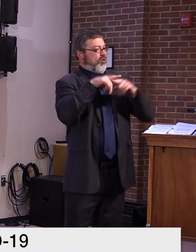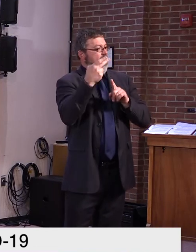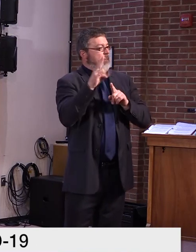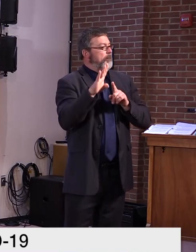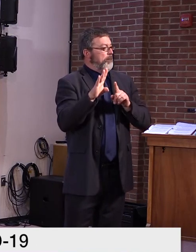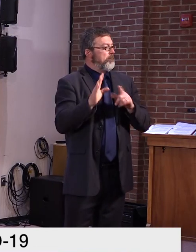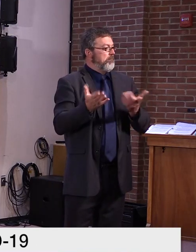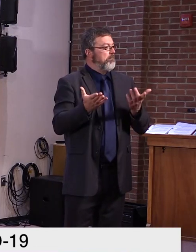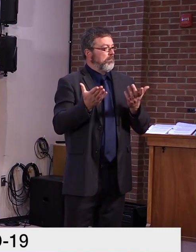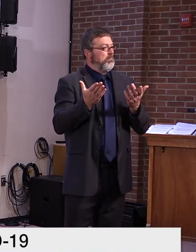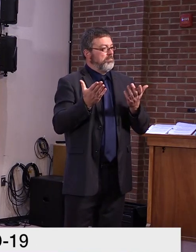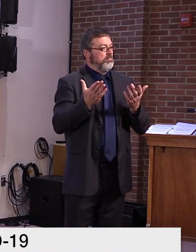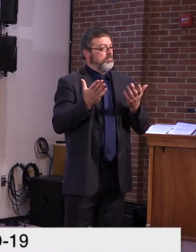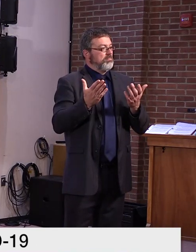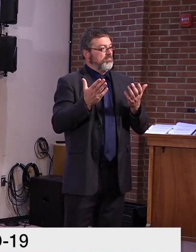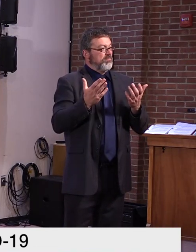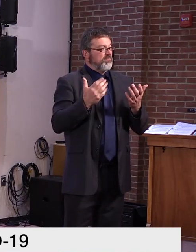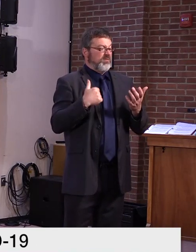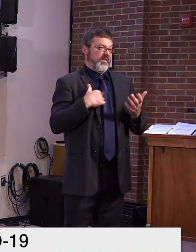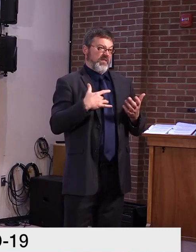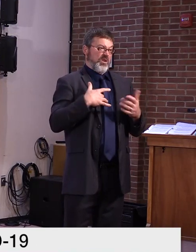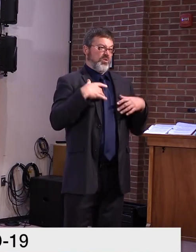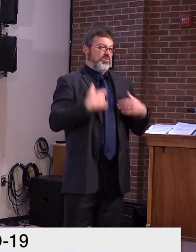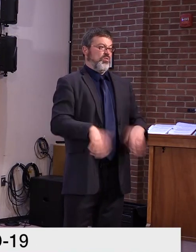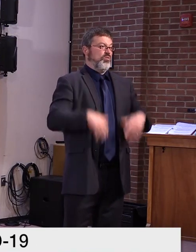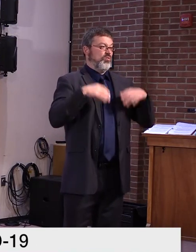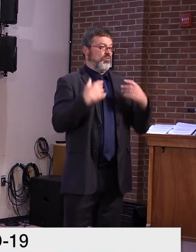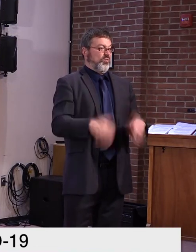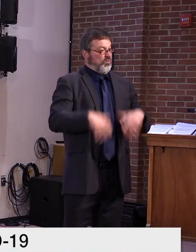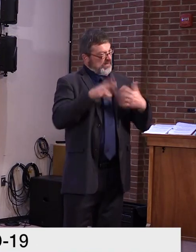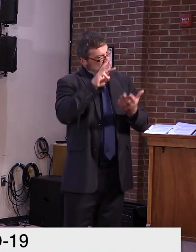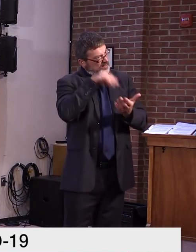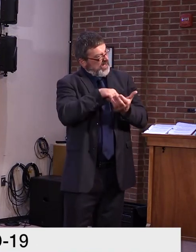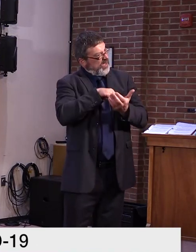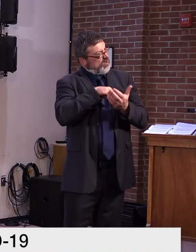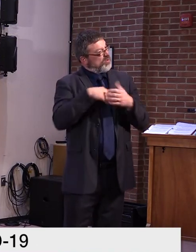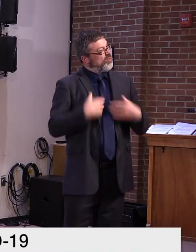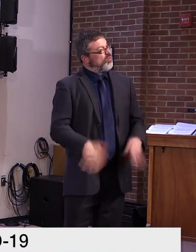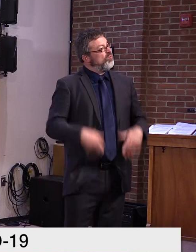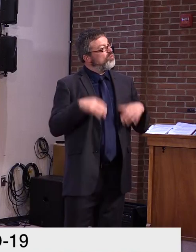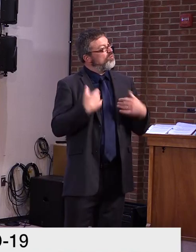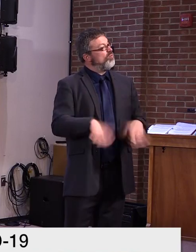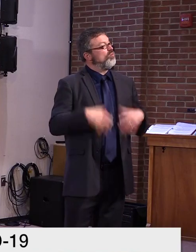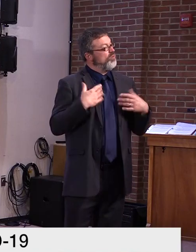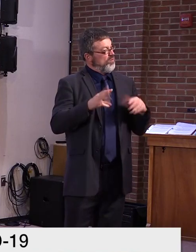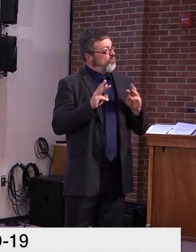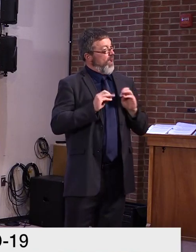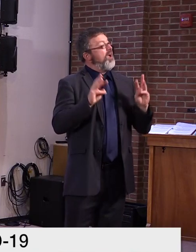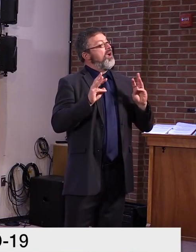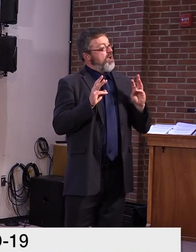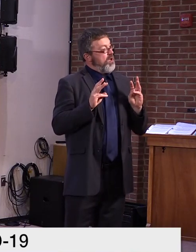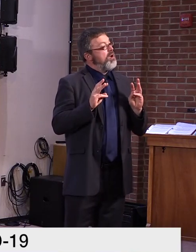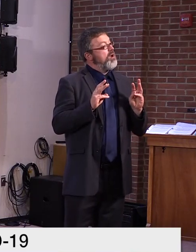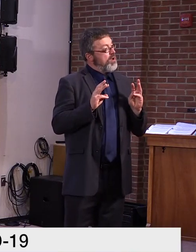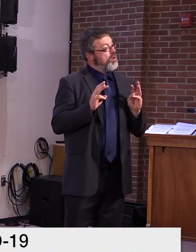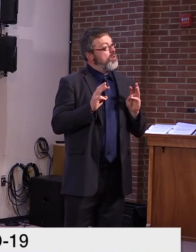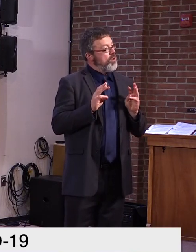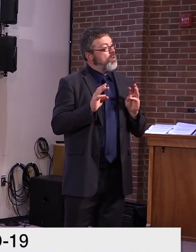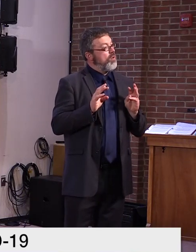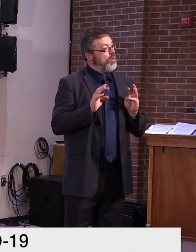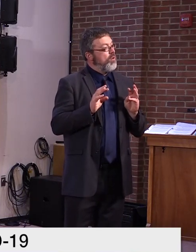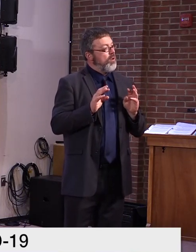uh, effort. We will be sort of now strategic, changing our strategy of, of